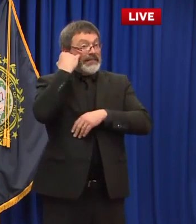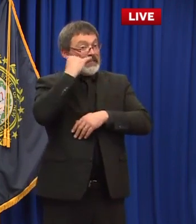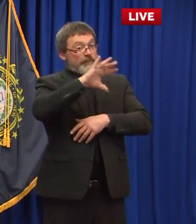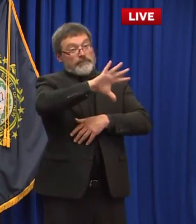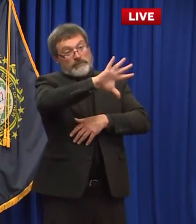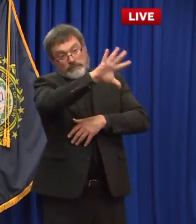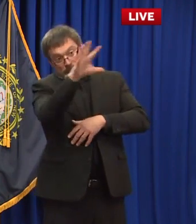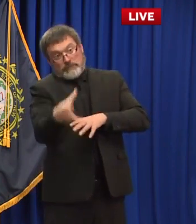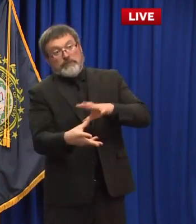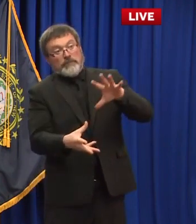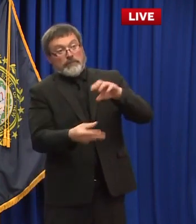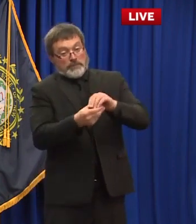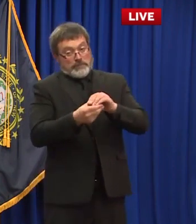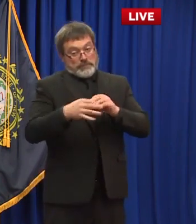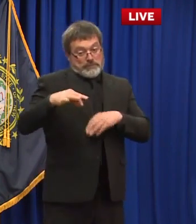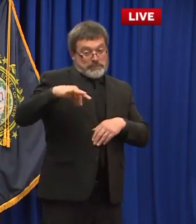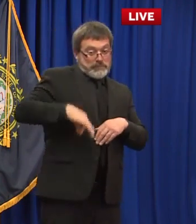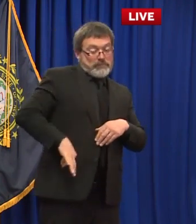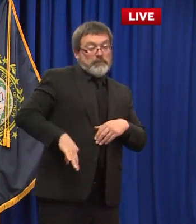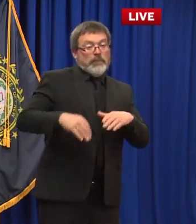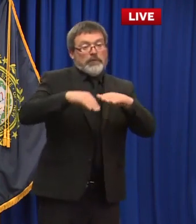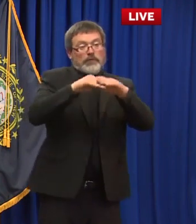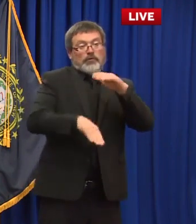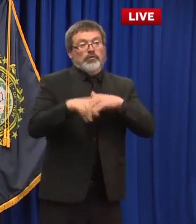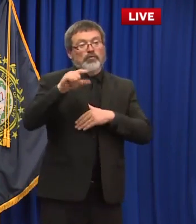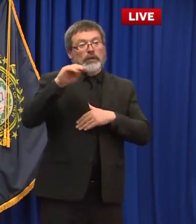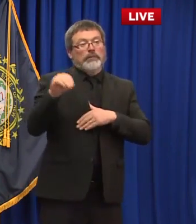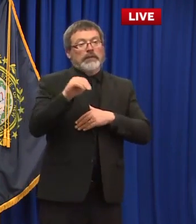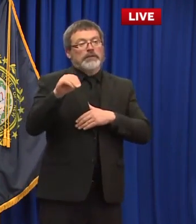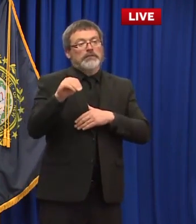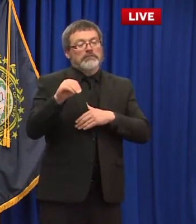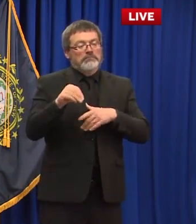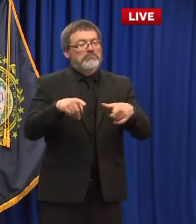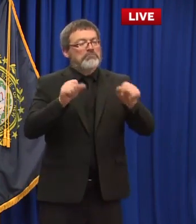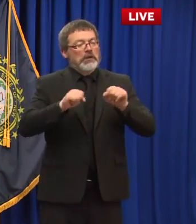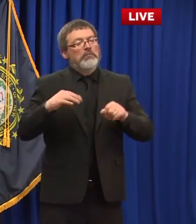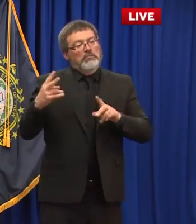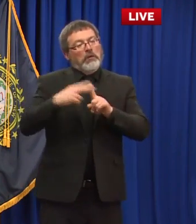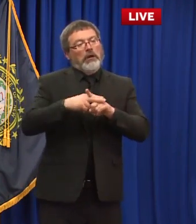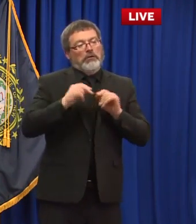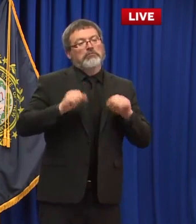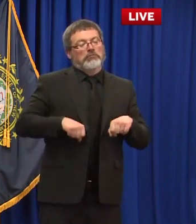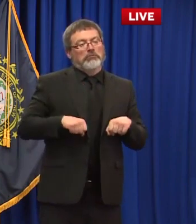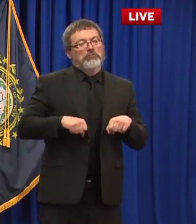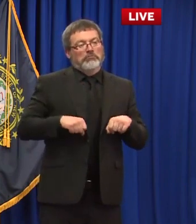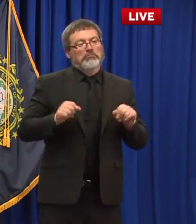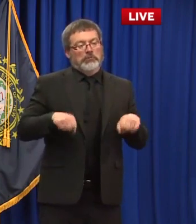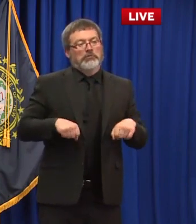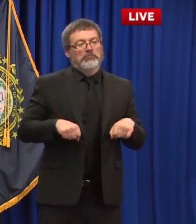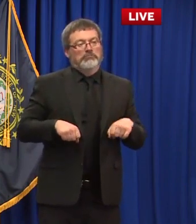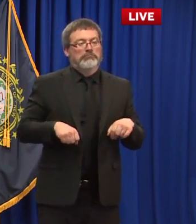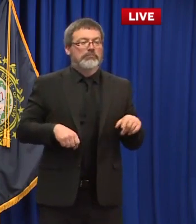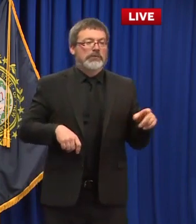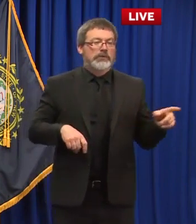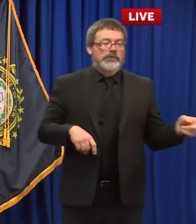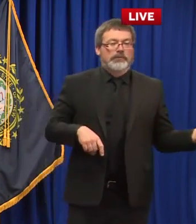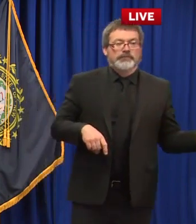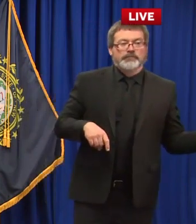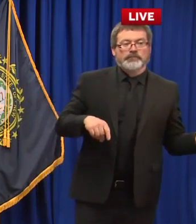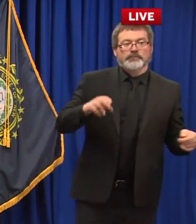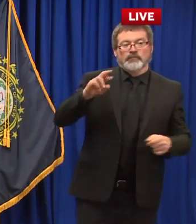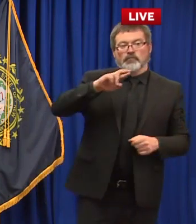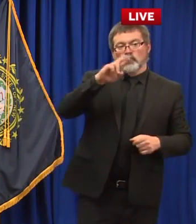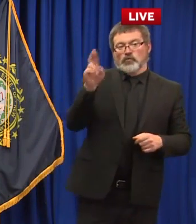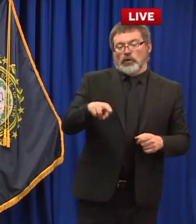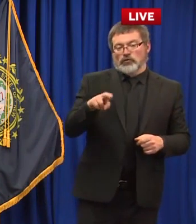next question comes from harrison thorpe with the rochester voice harrison go